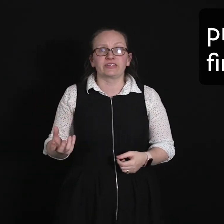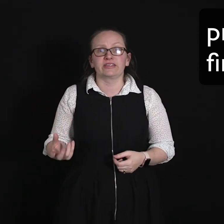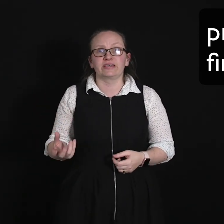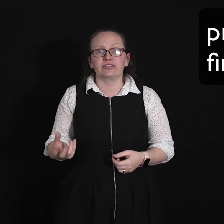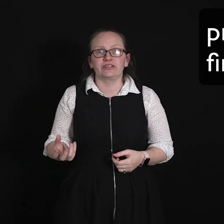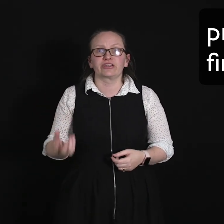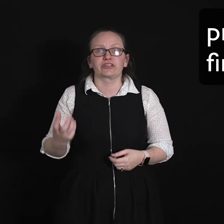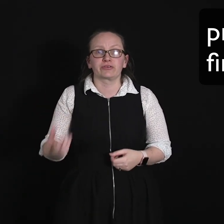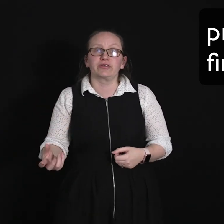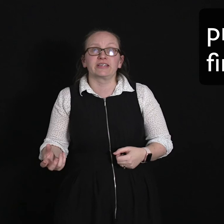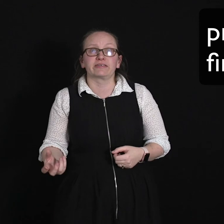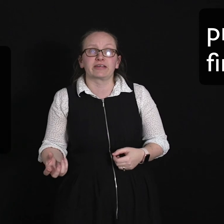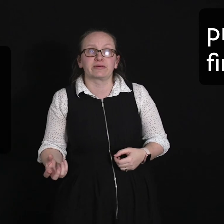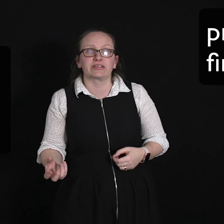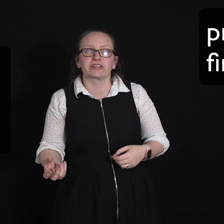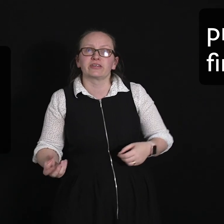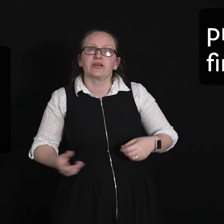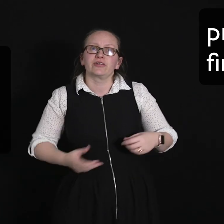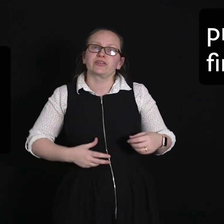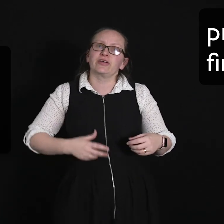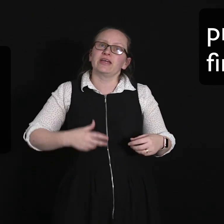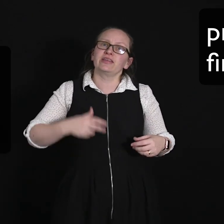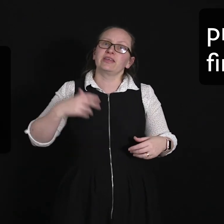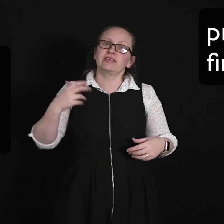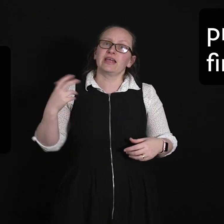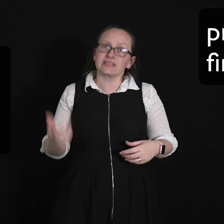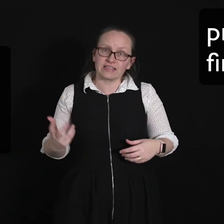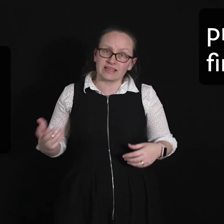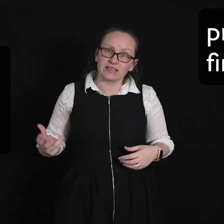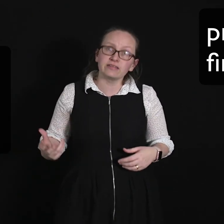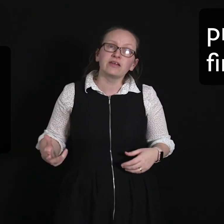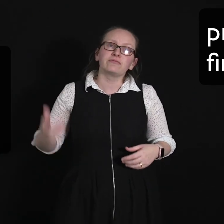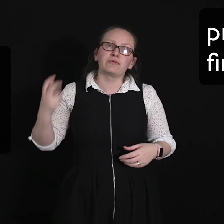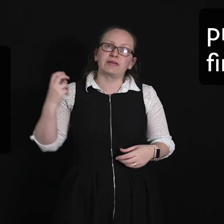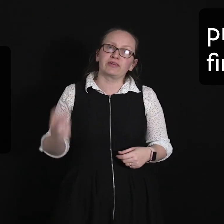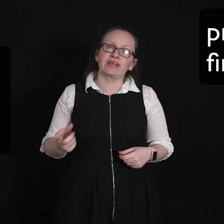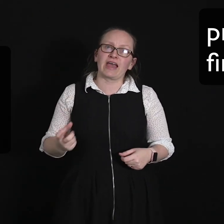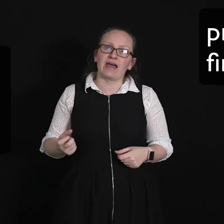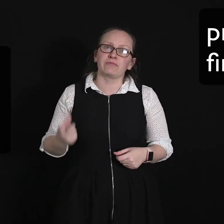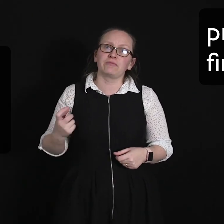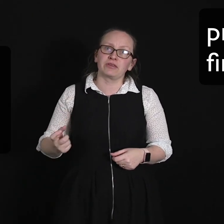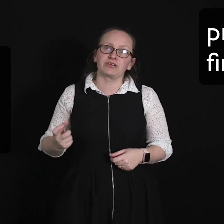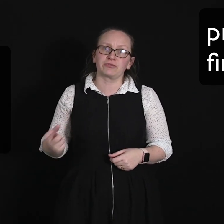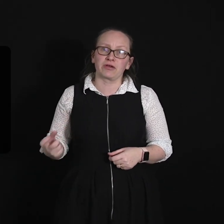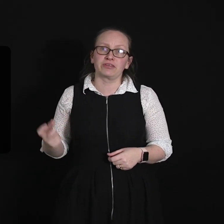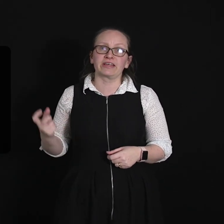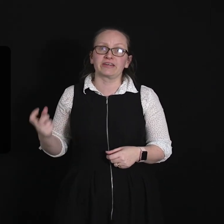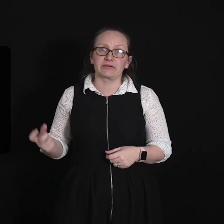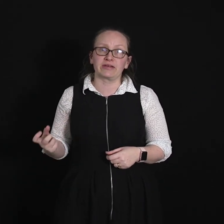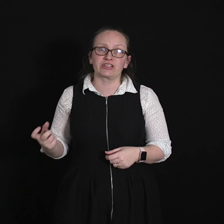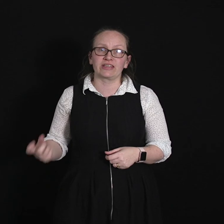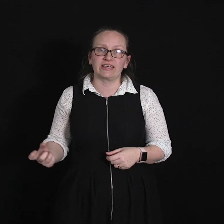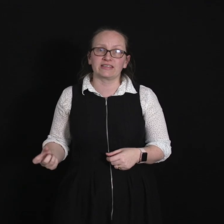to need to use the Schrodinger equation. So in the next lesson we'll be looking at what the Schrodinger equation is.